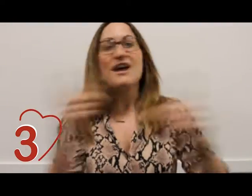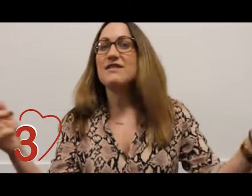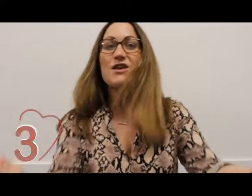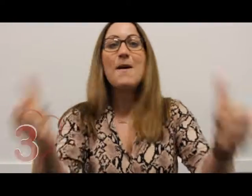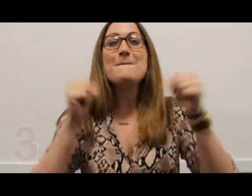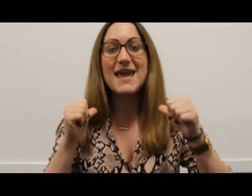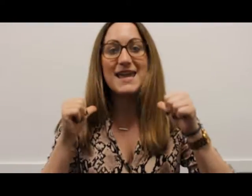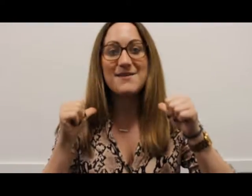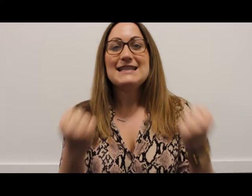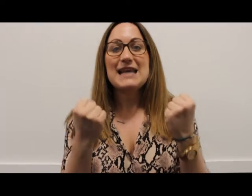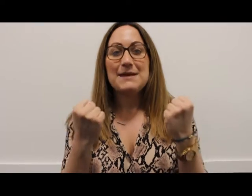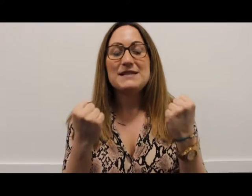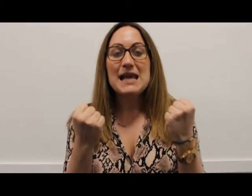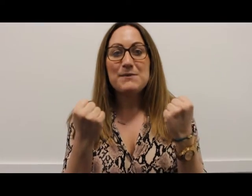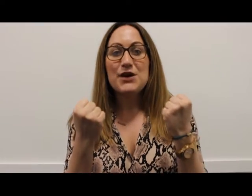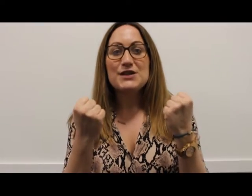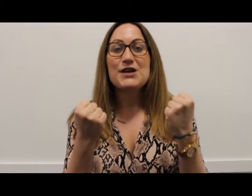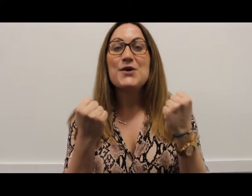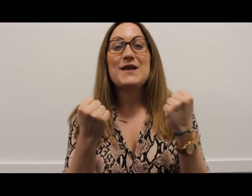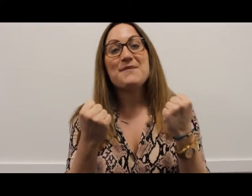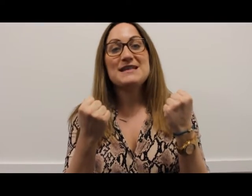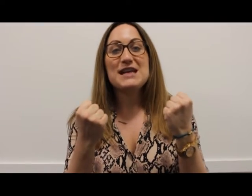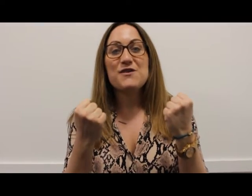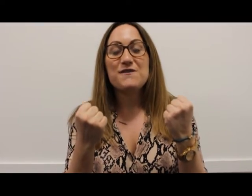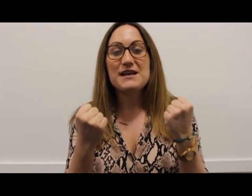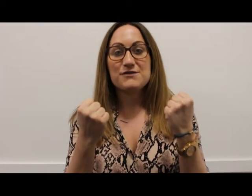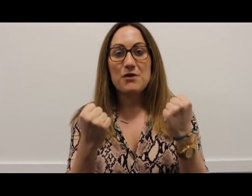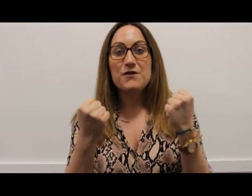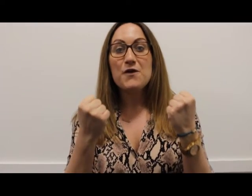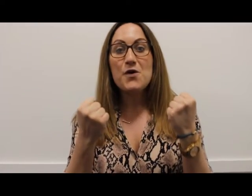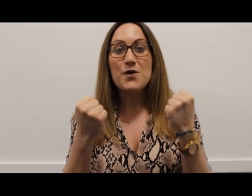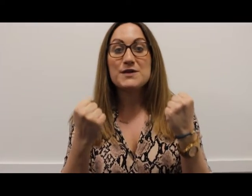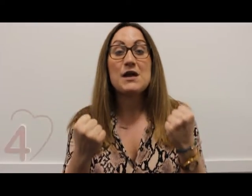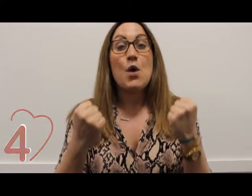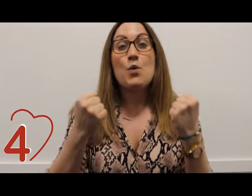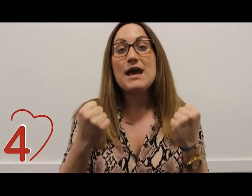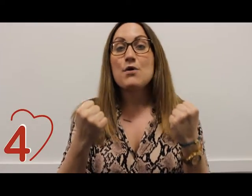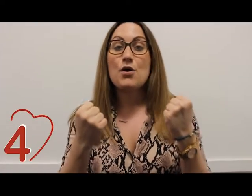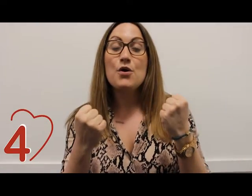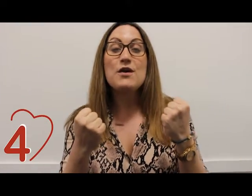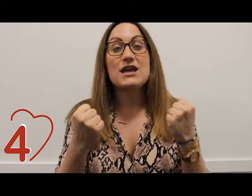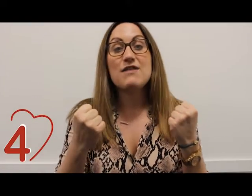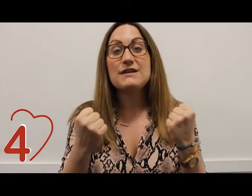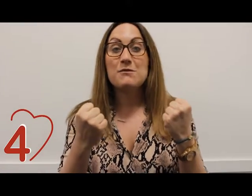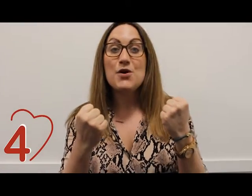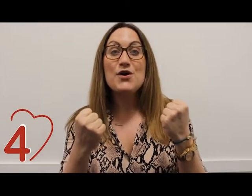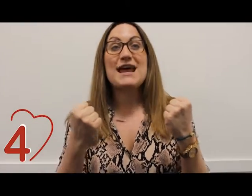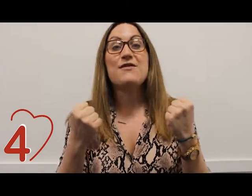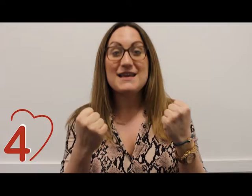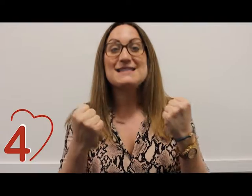nothing on me team team good as gold let me see your fingers roll the fours we're more hall are you ready for more now this